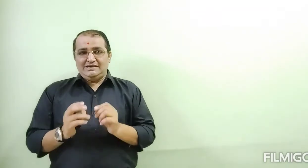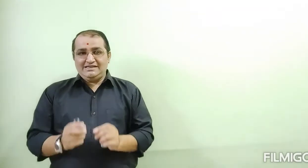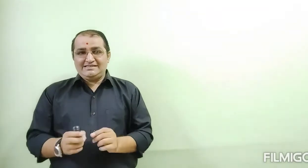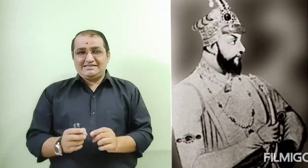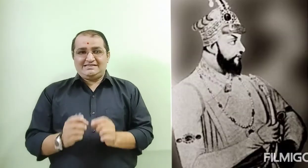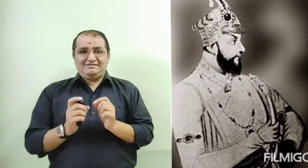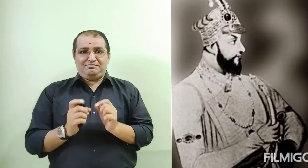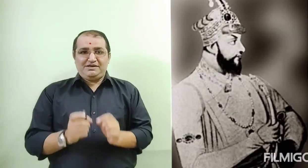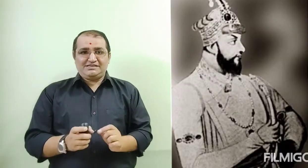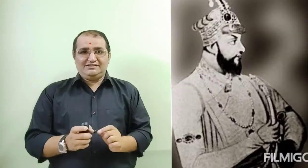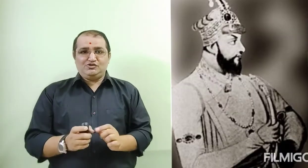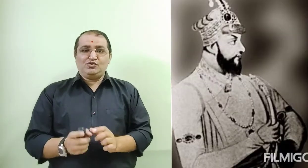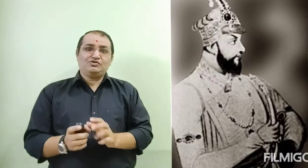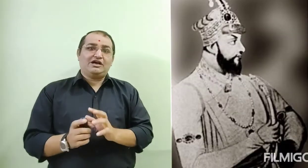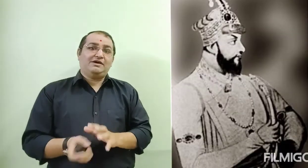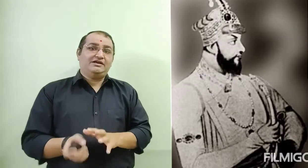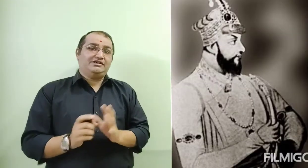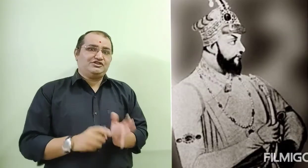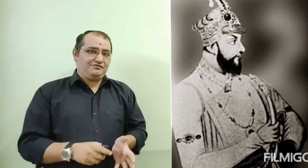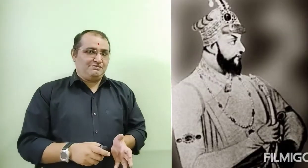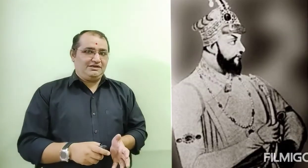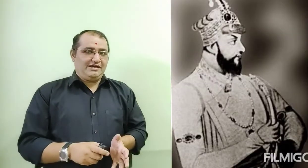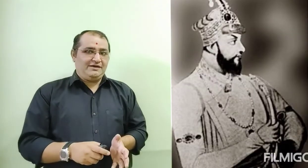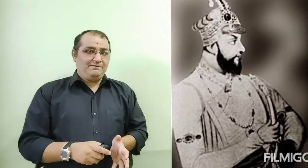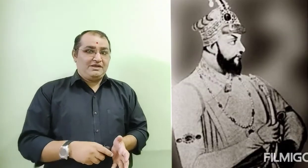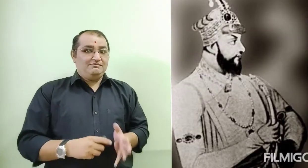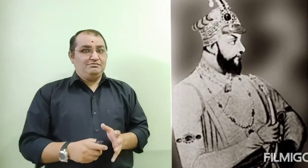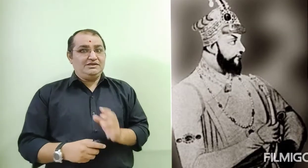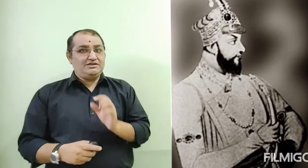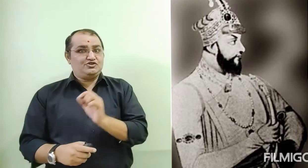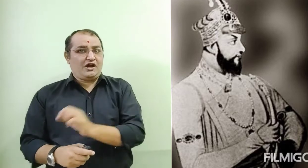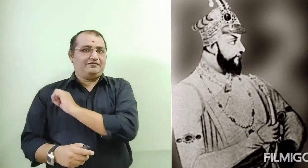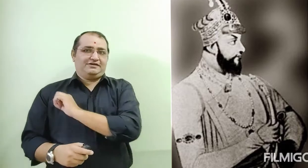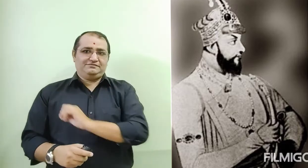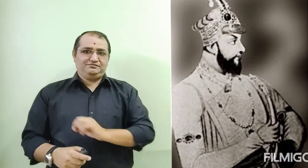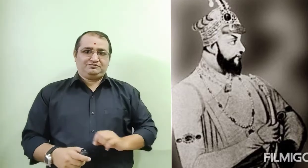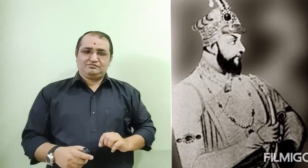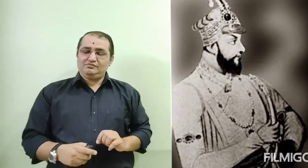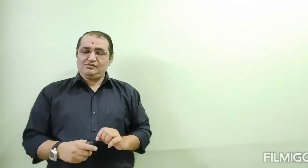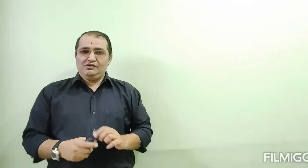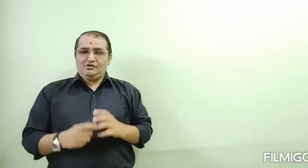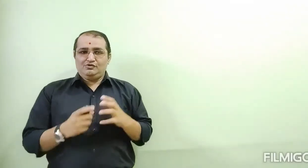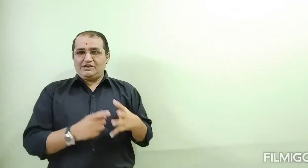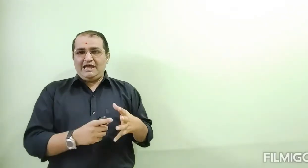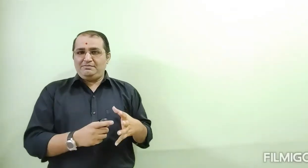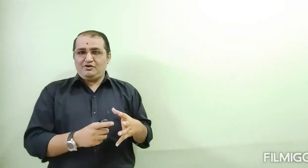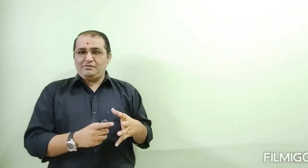his commander chief, Meir Jafar. And